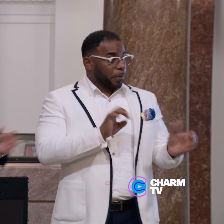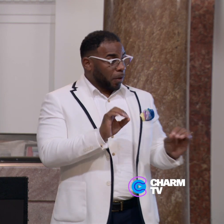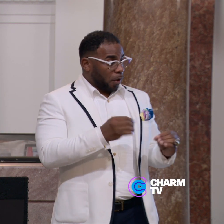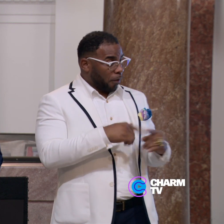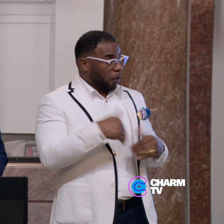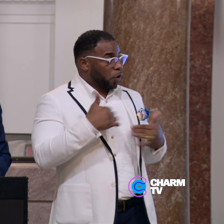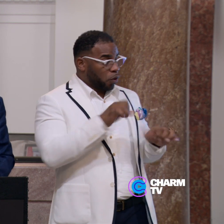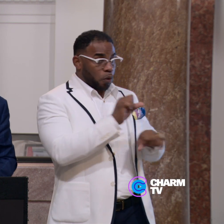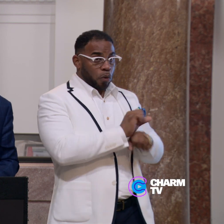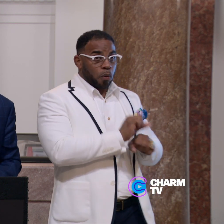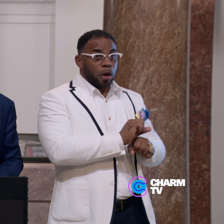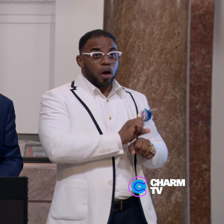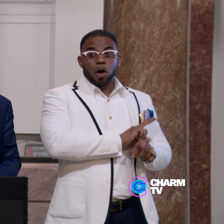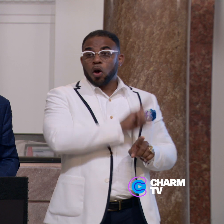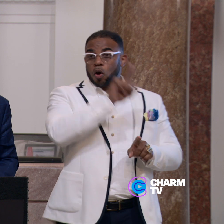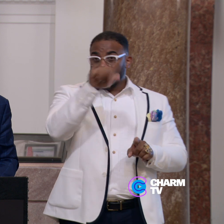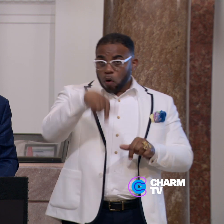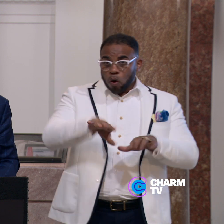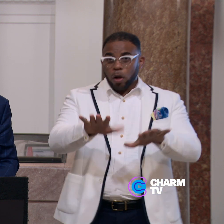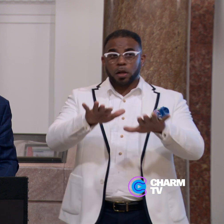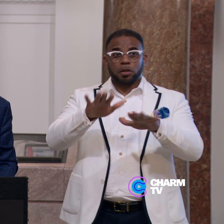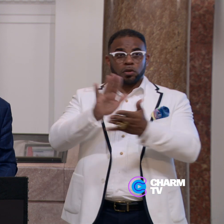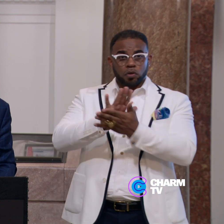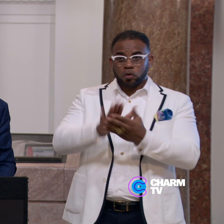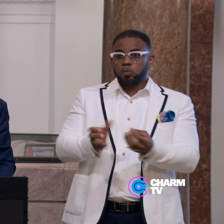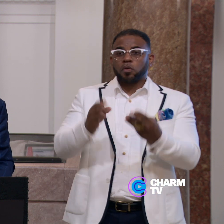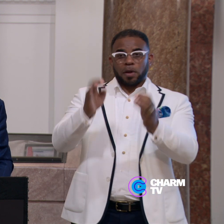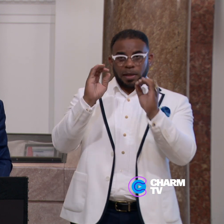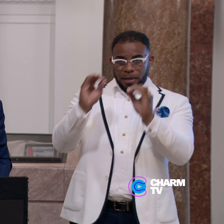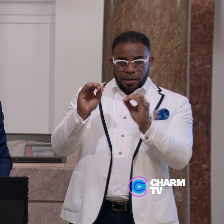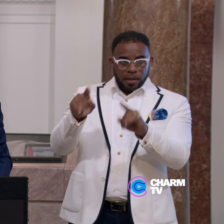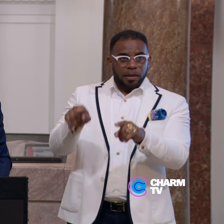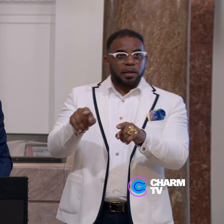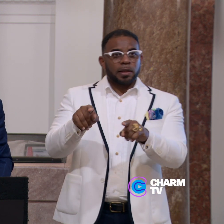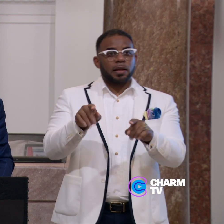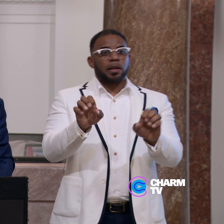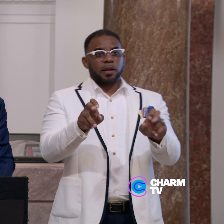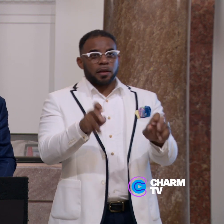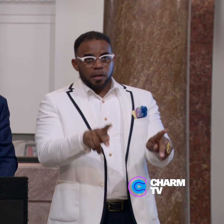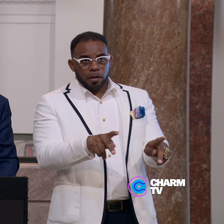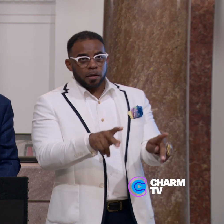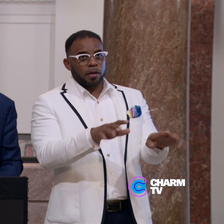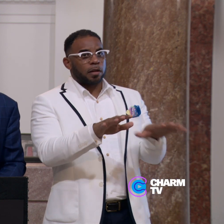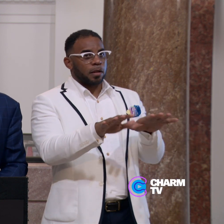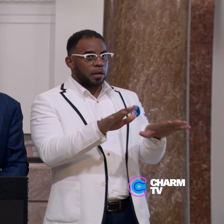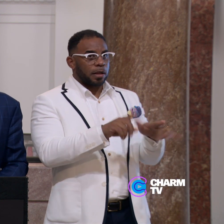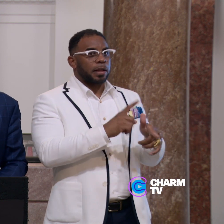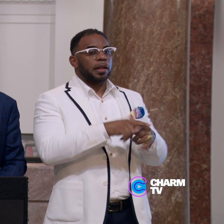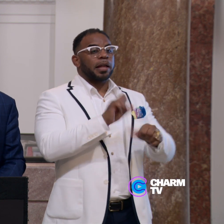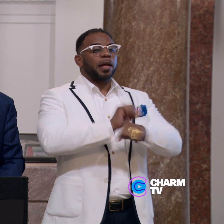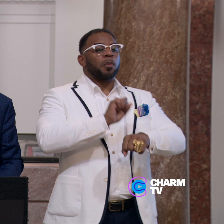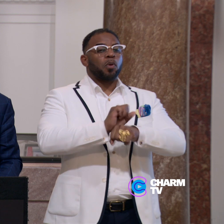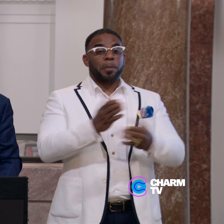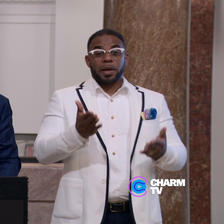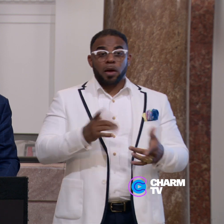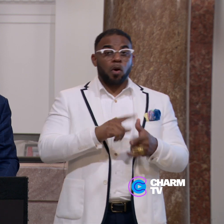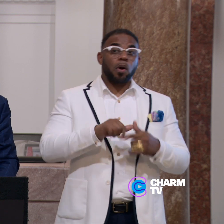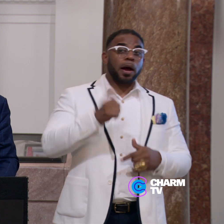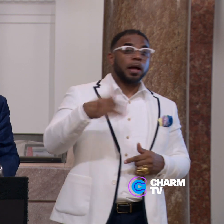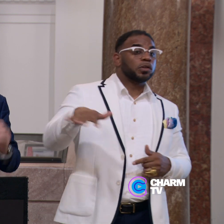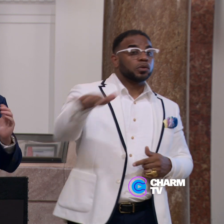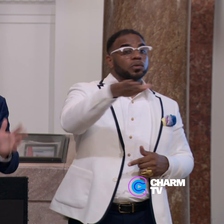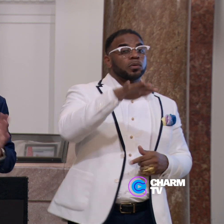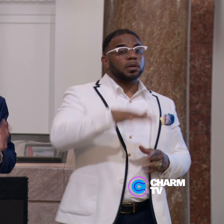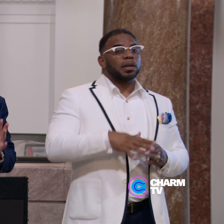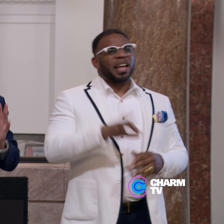office and youth works, going out into the schools, providing education and opportunity and then employment here or elsewhere.